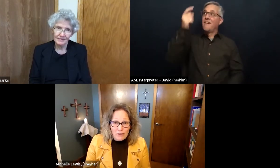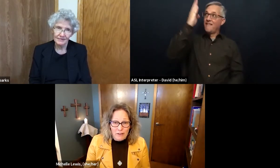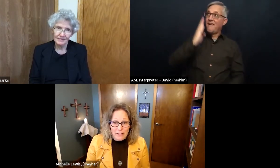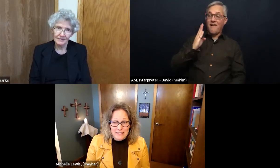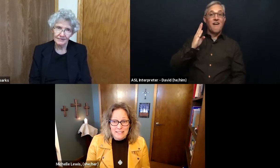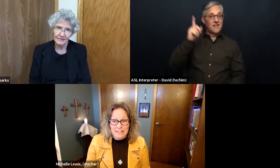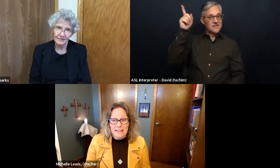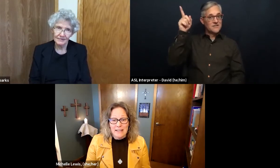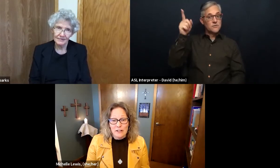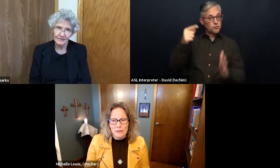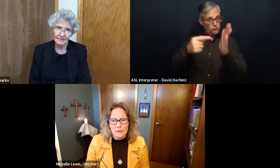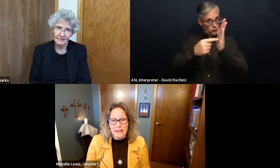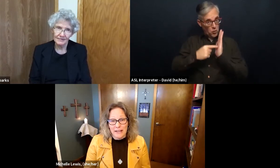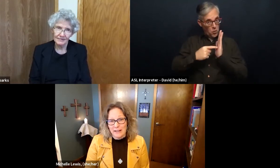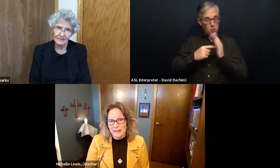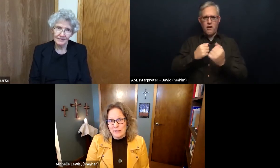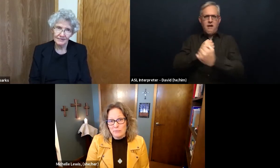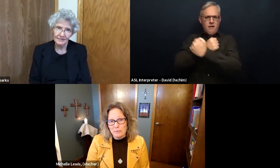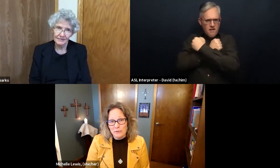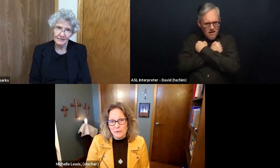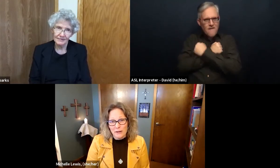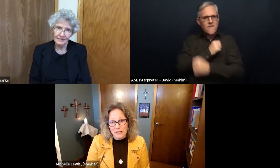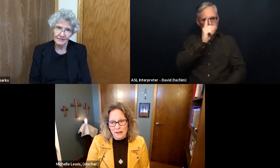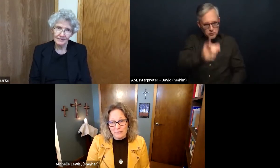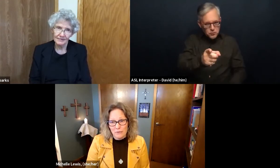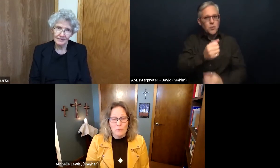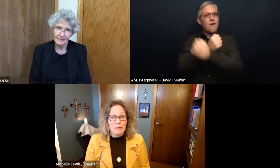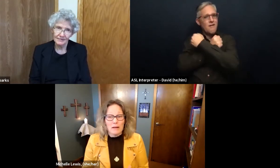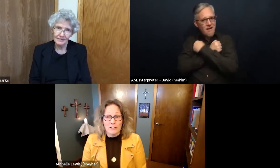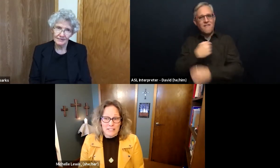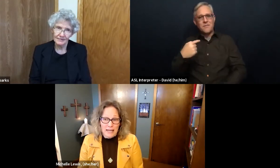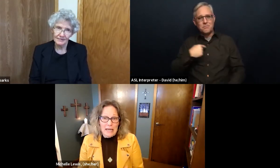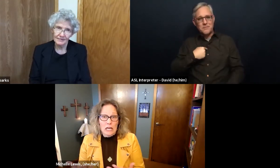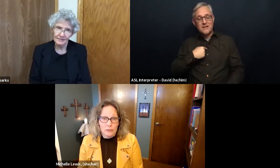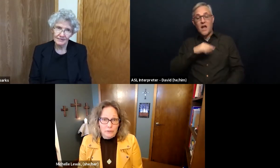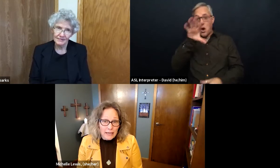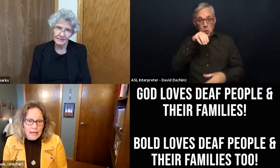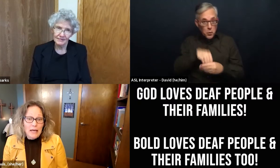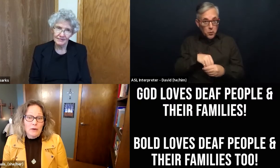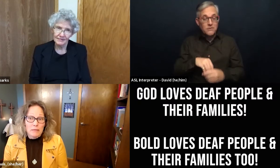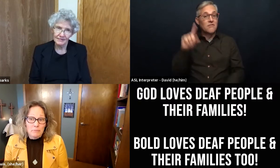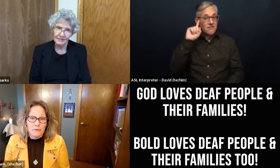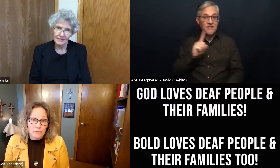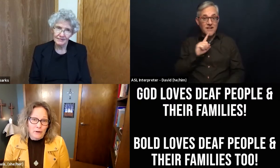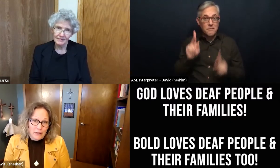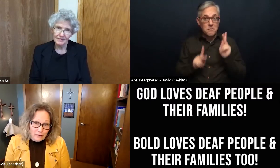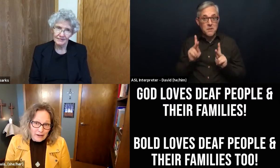of us, including people who are deaf. Or maybe I should say, including people who are hearing.